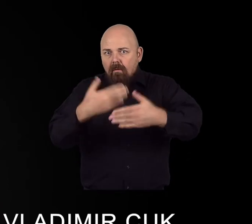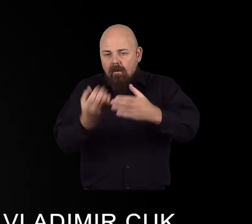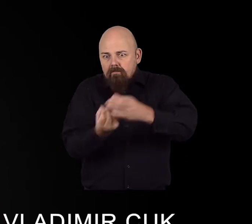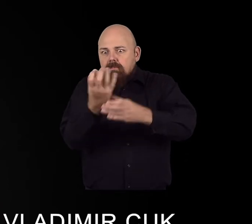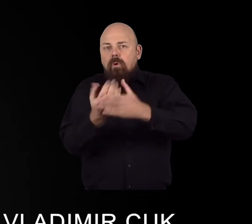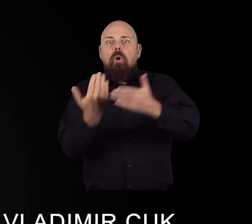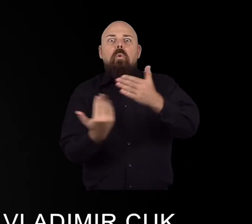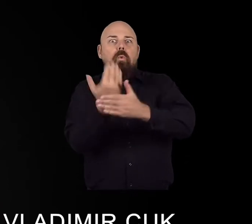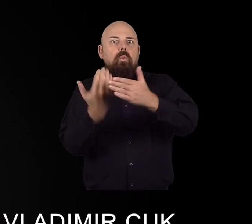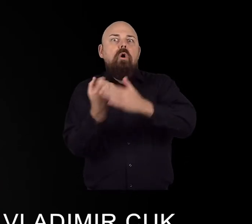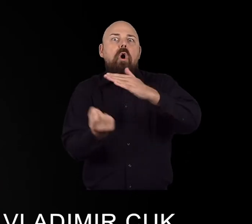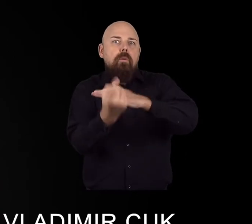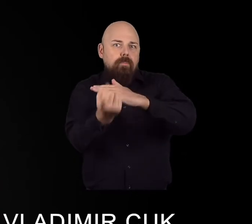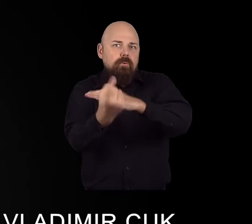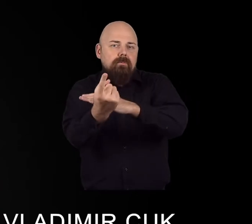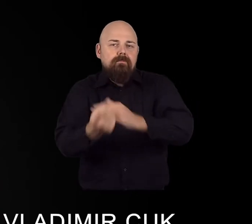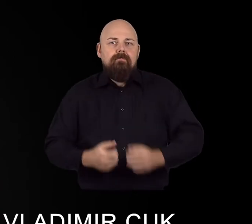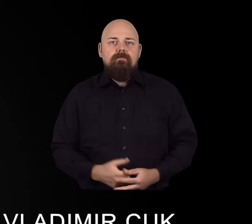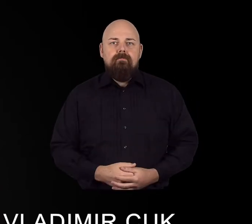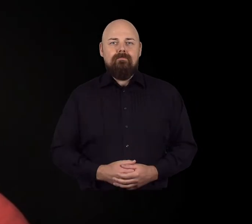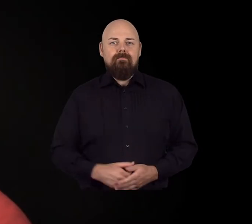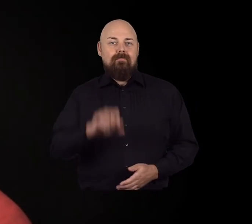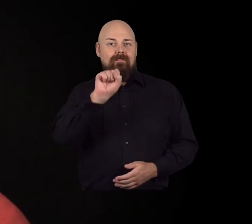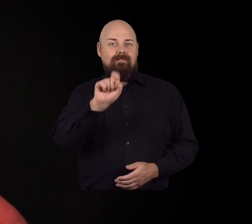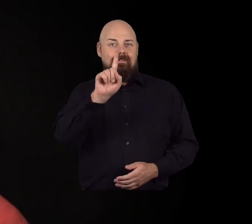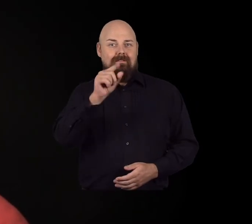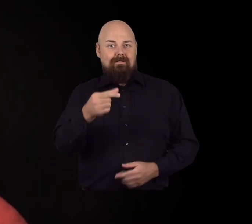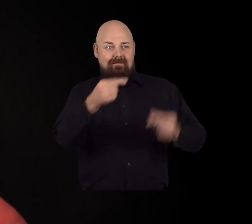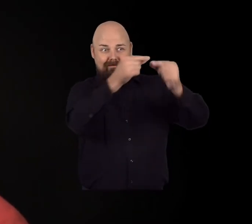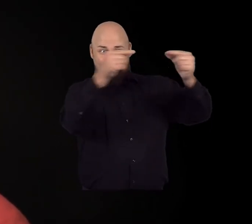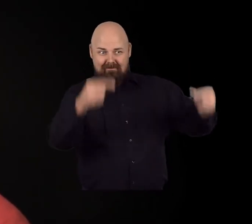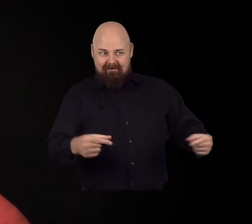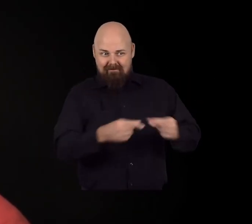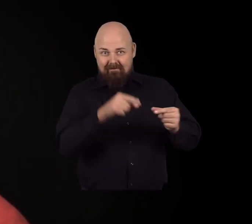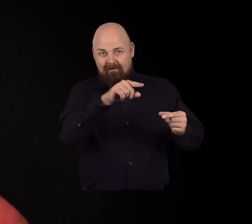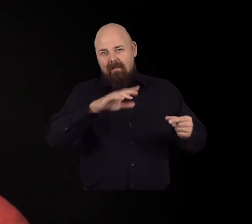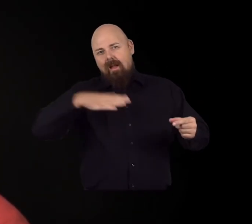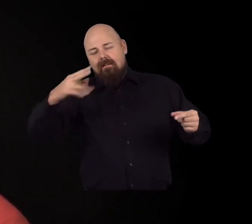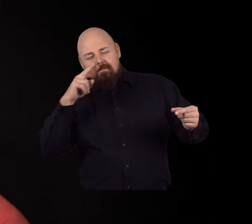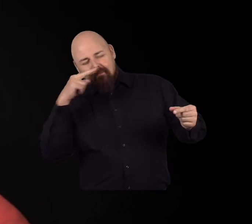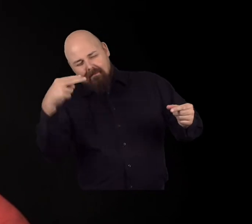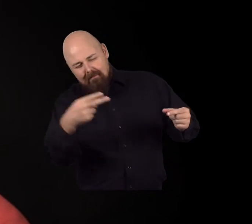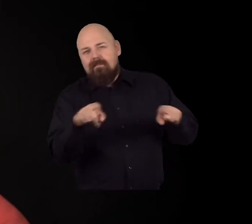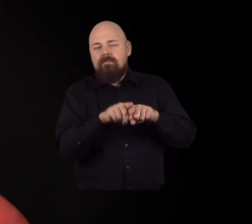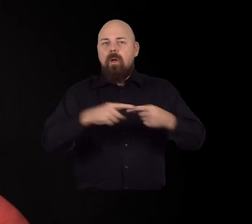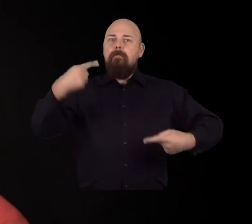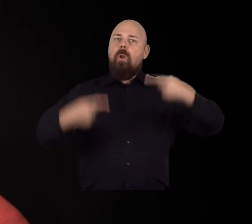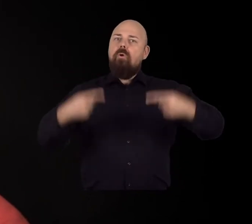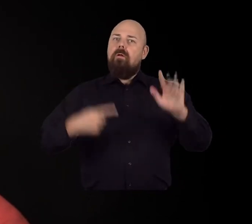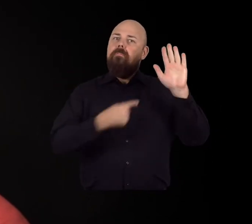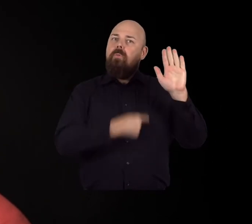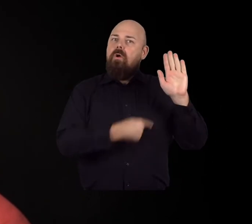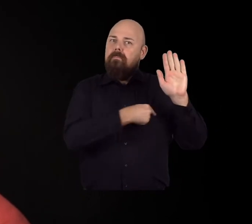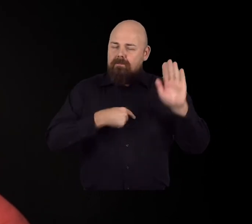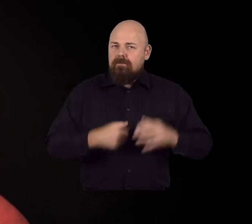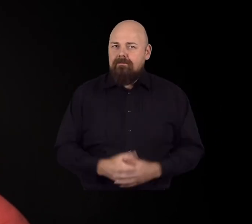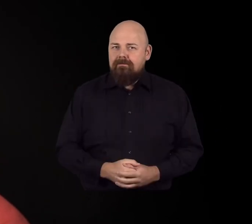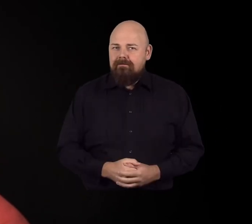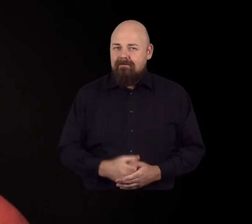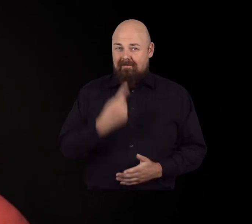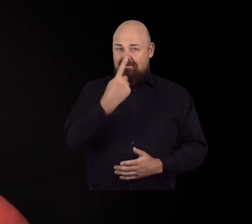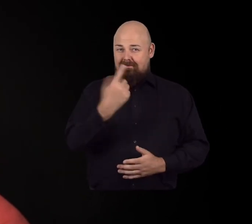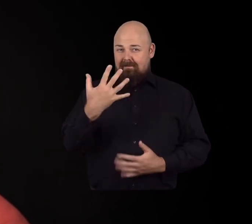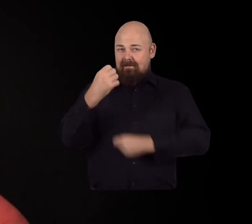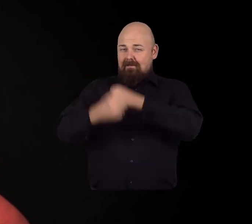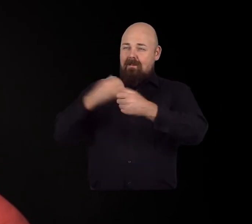the Convention on the Rights of Persons with Disabilities. The SDGs, on the other hand, are a political promise, a 15-year